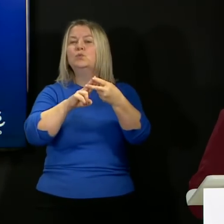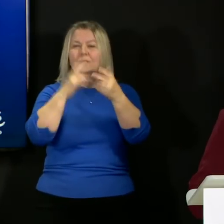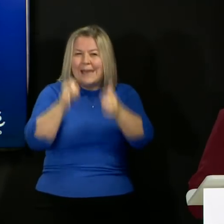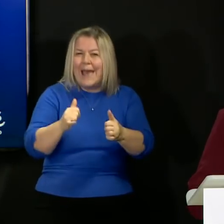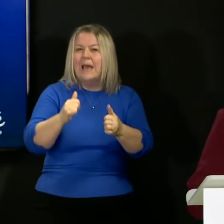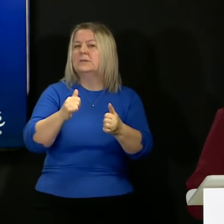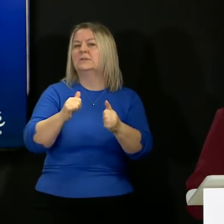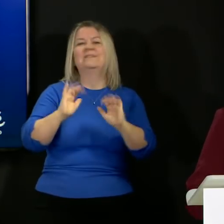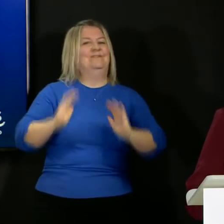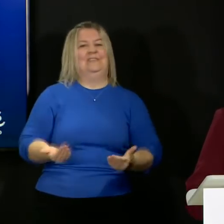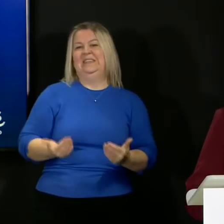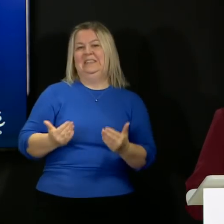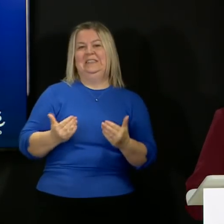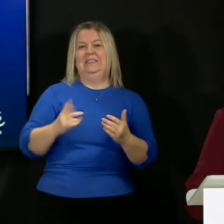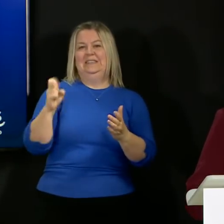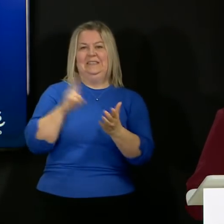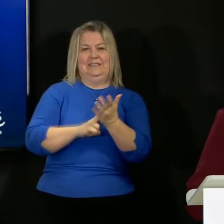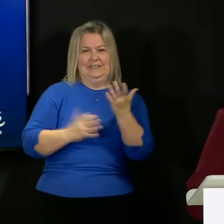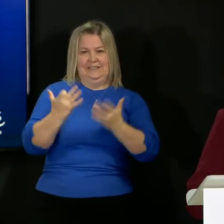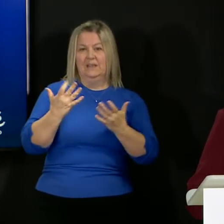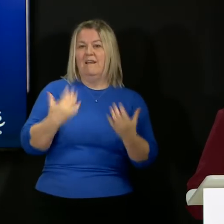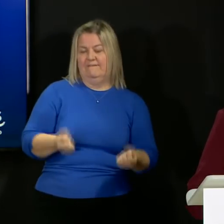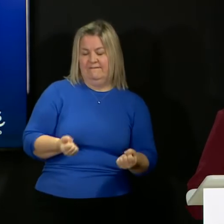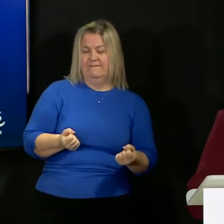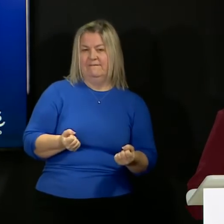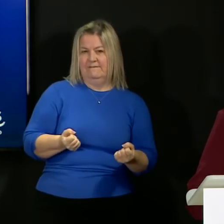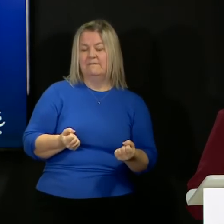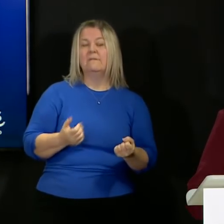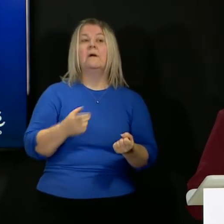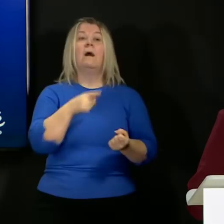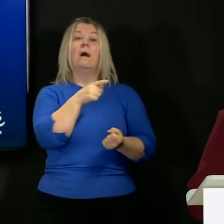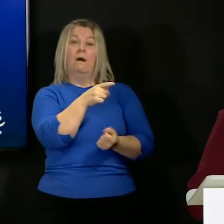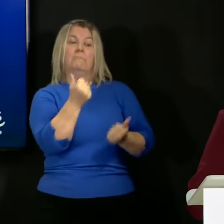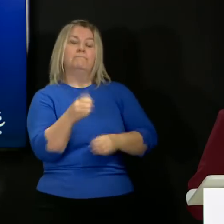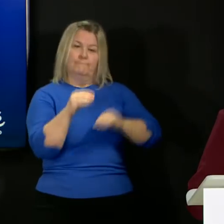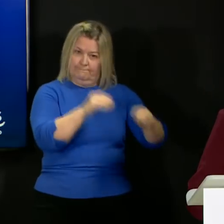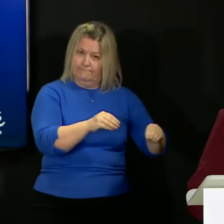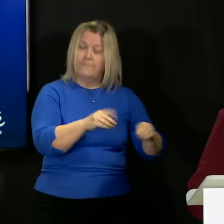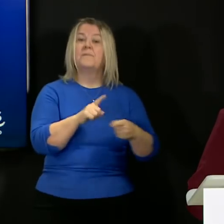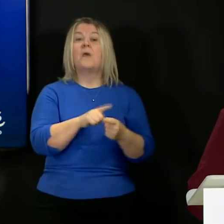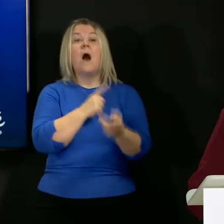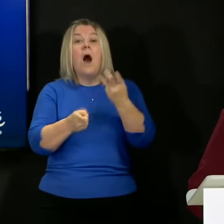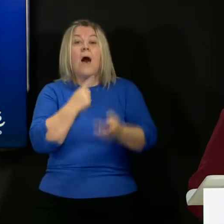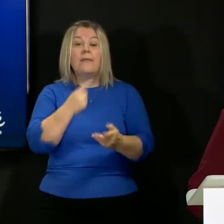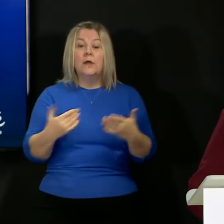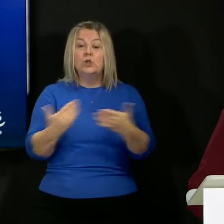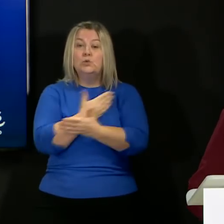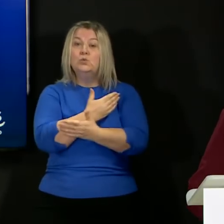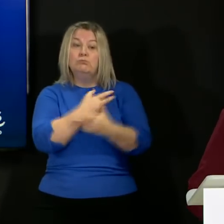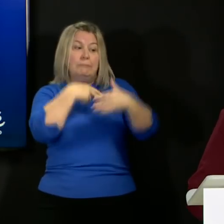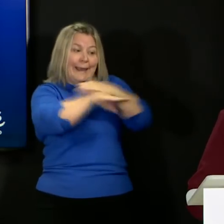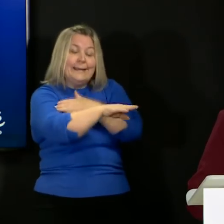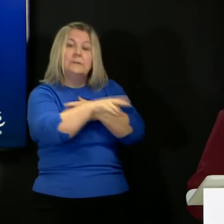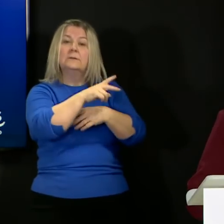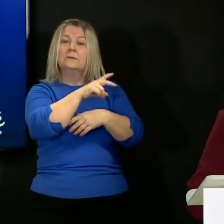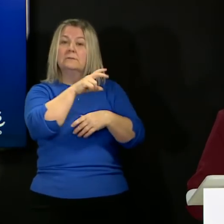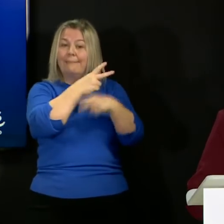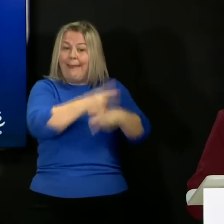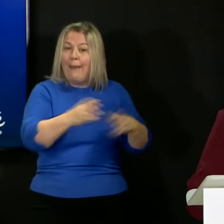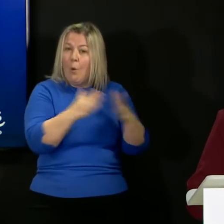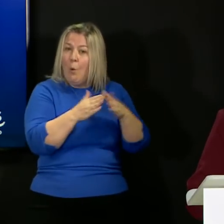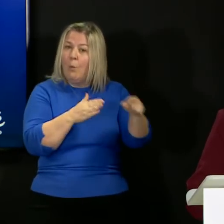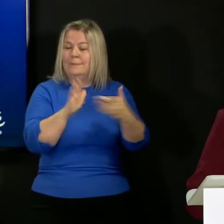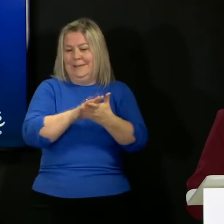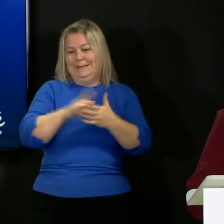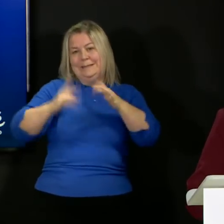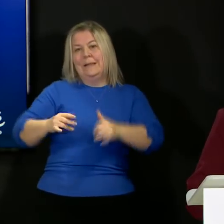to a care home. And we're also ensuring that all other new admissions to care homes are also being tested prior to admission.